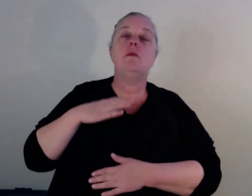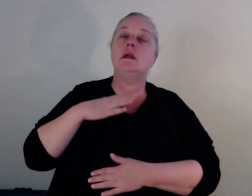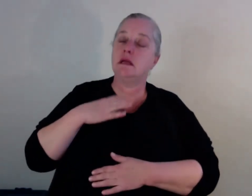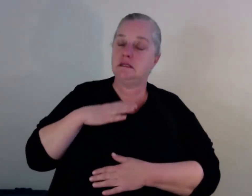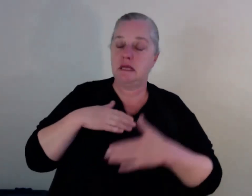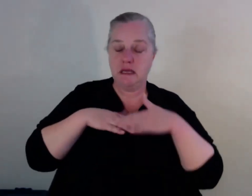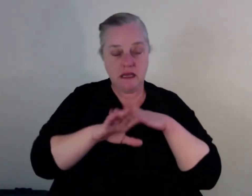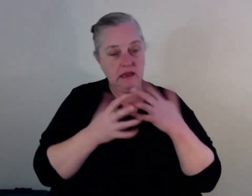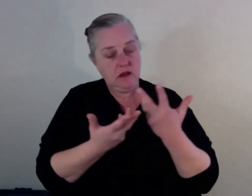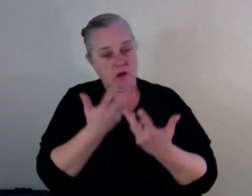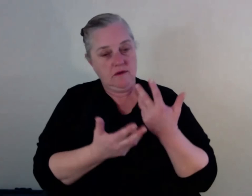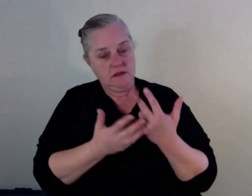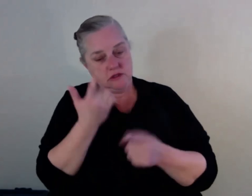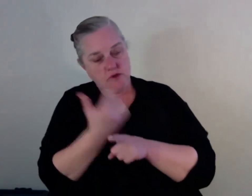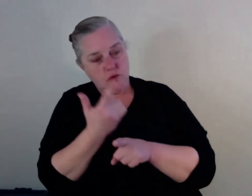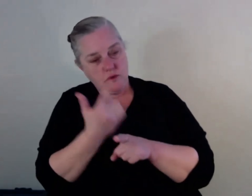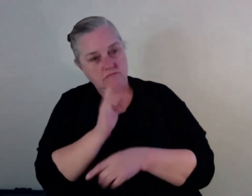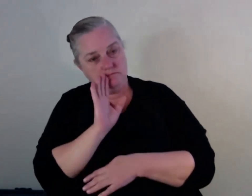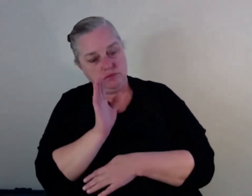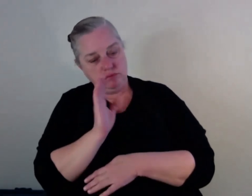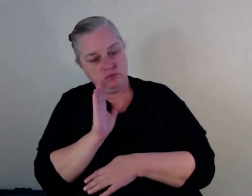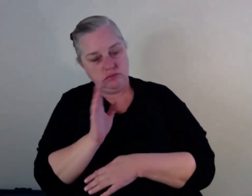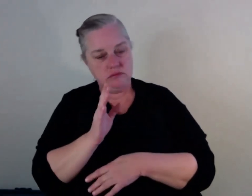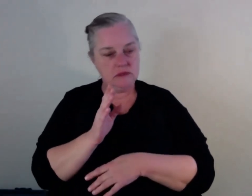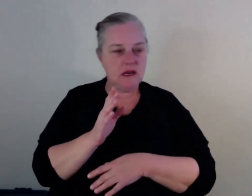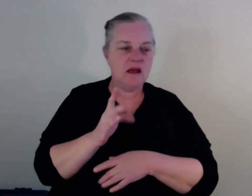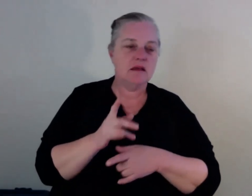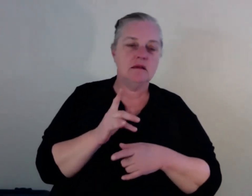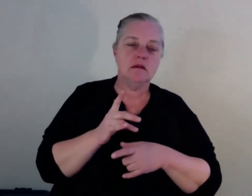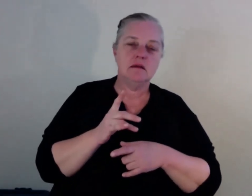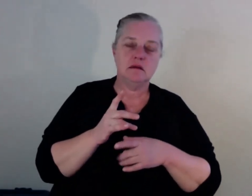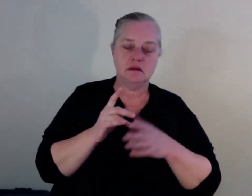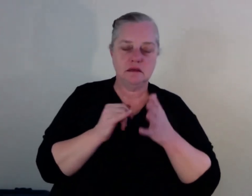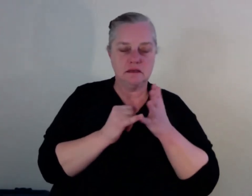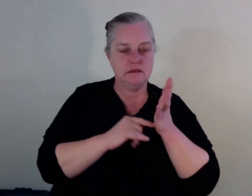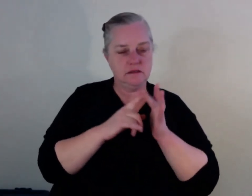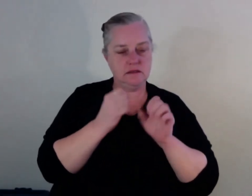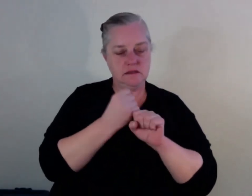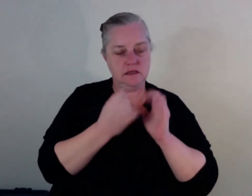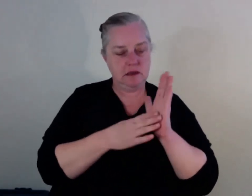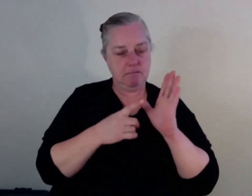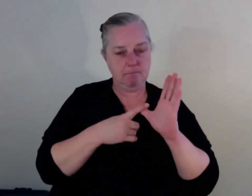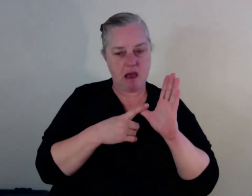We should be educating doctors and nurses who are going to